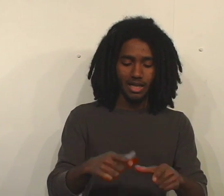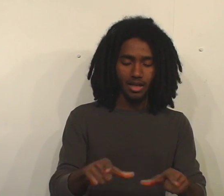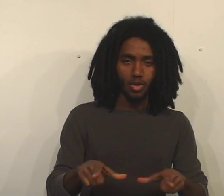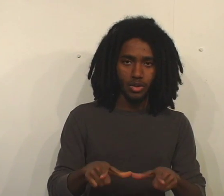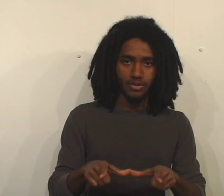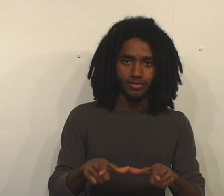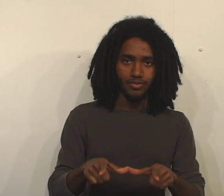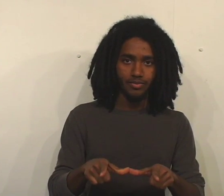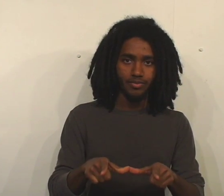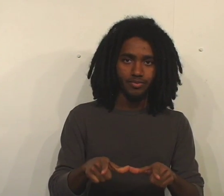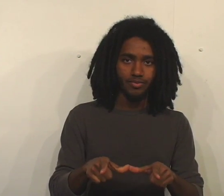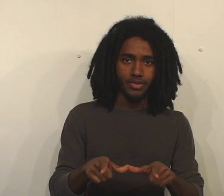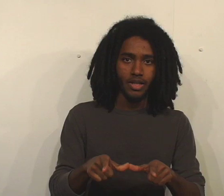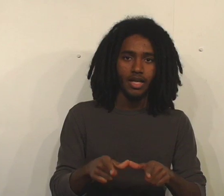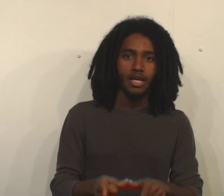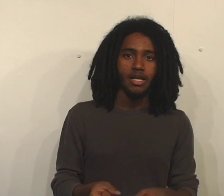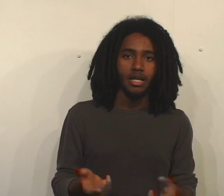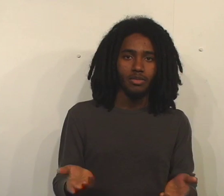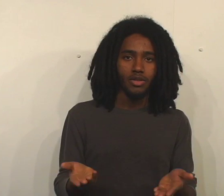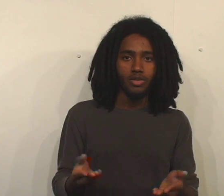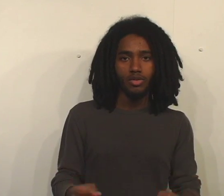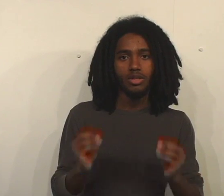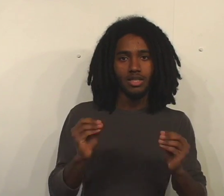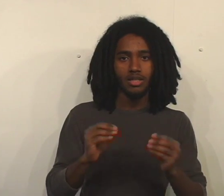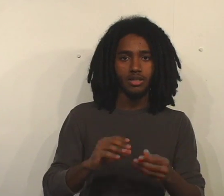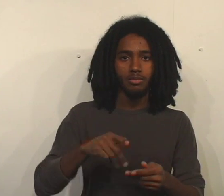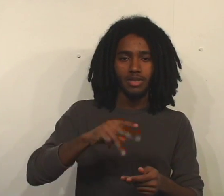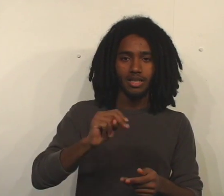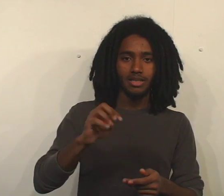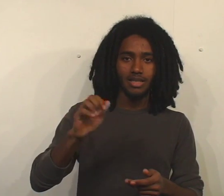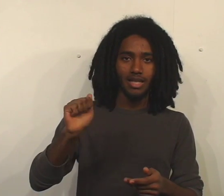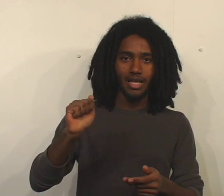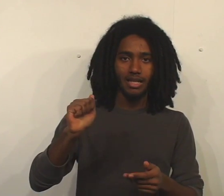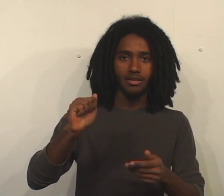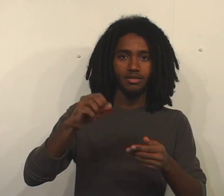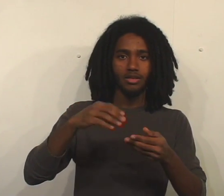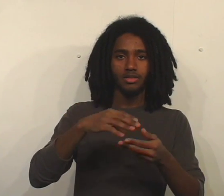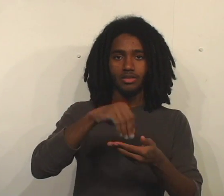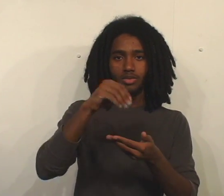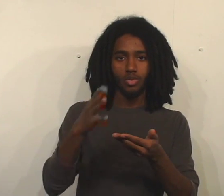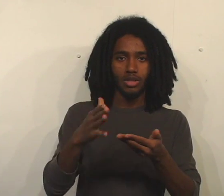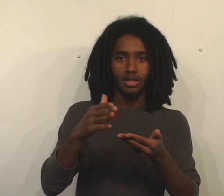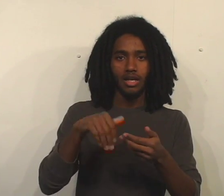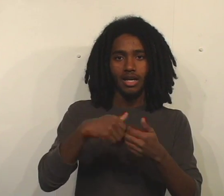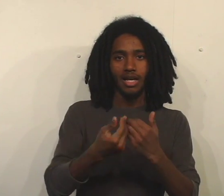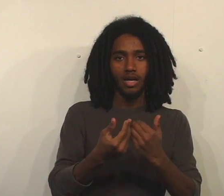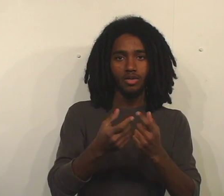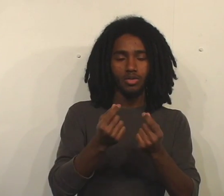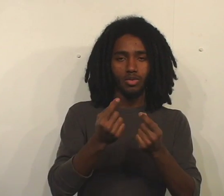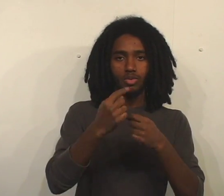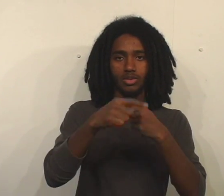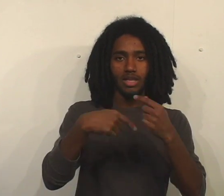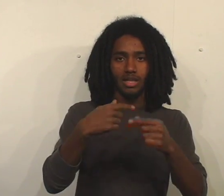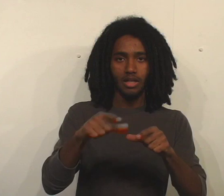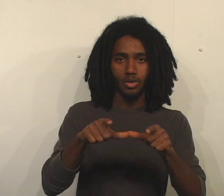Language. I'm here to teach PNCA students how to do sign language.